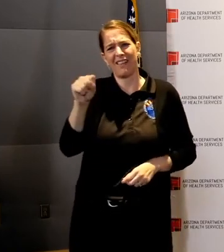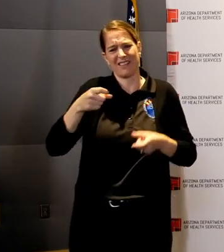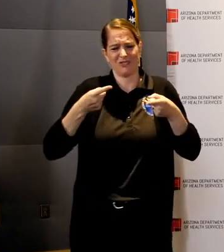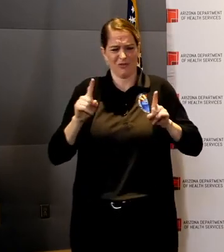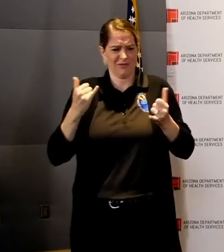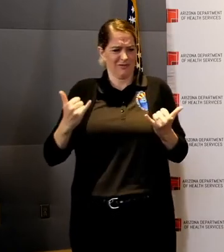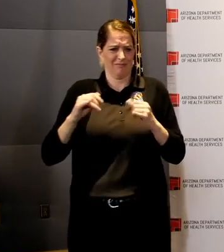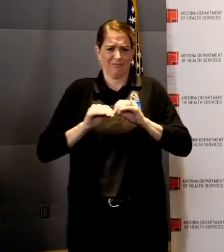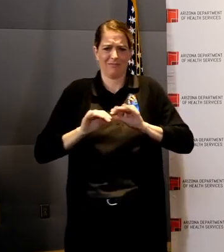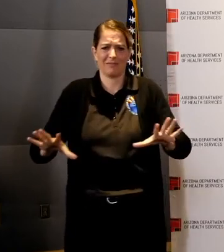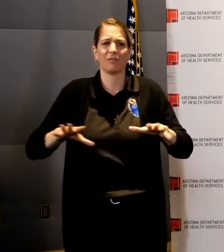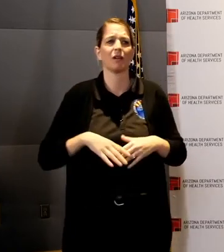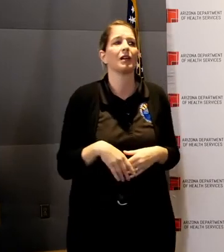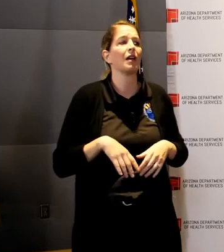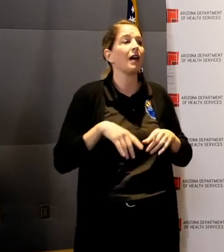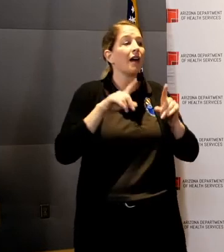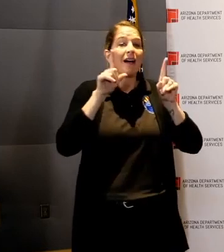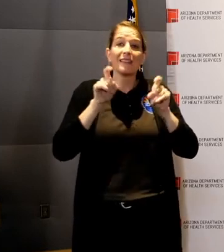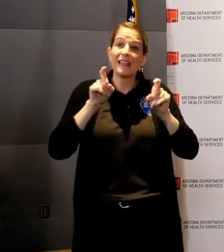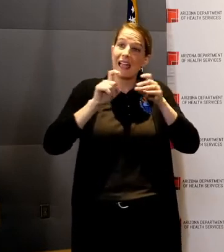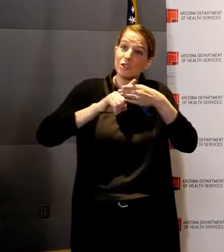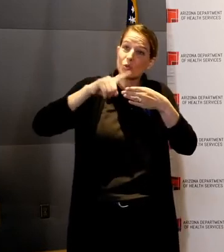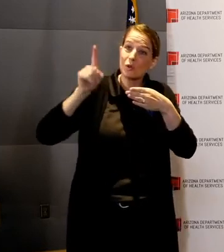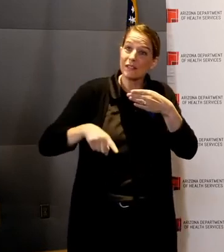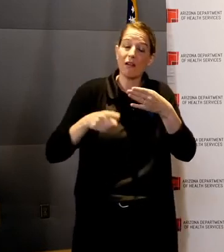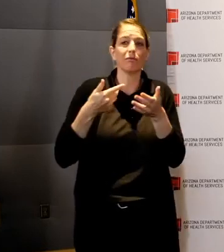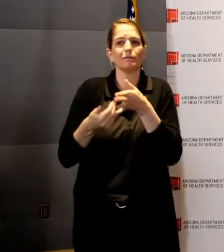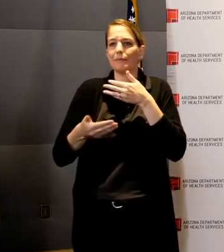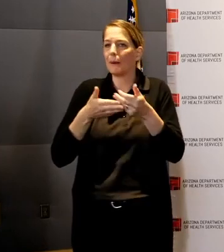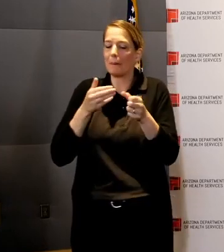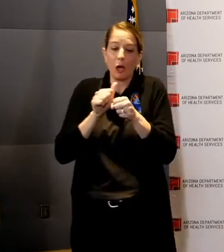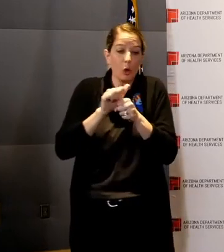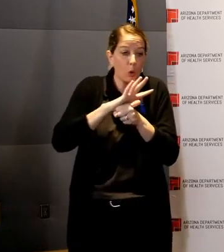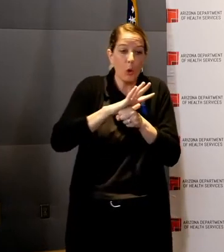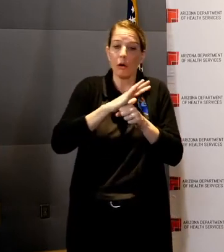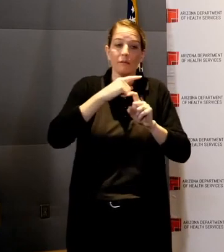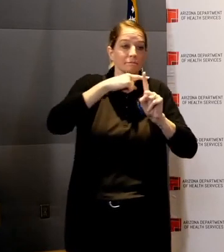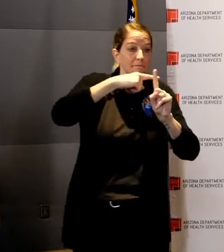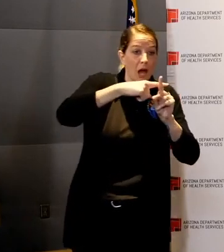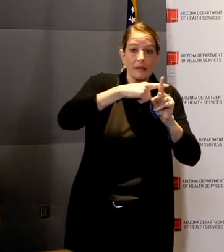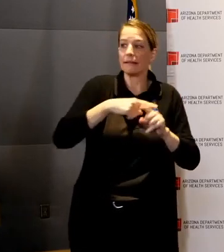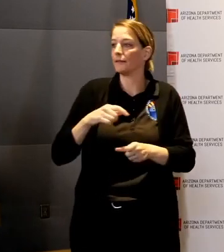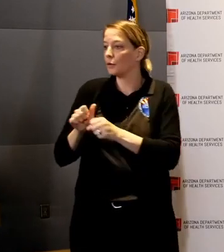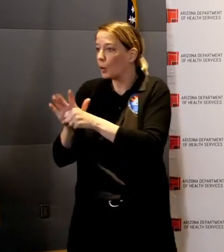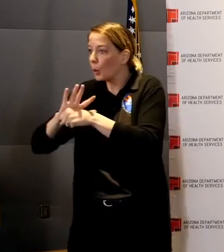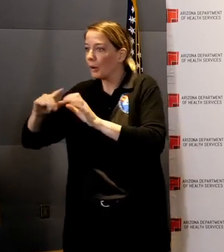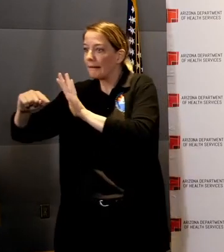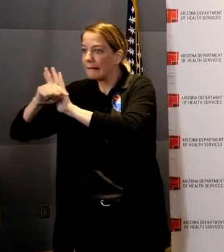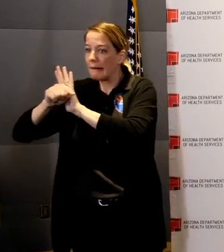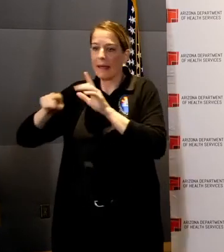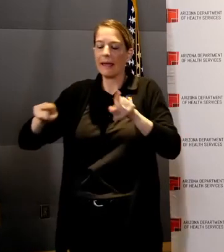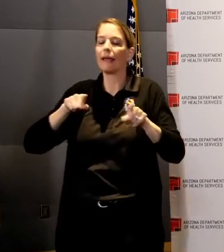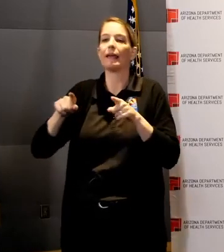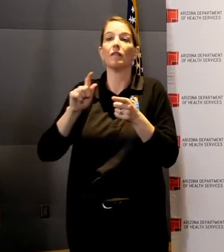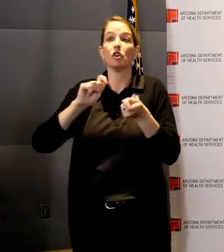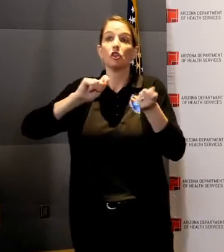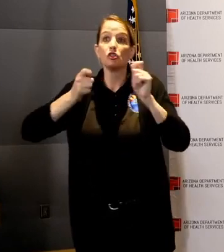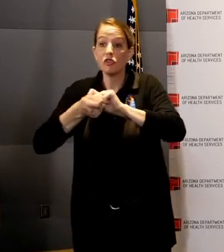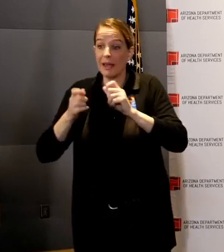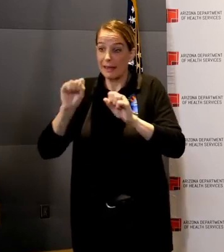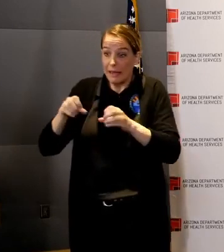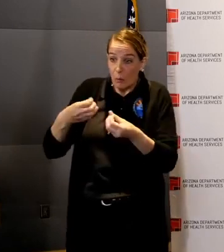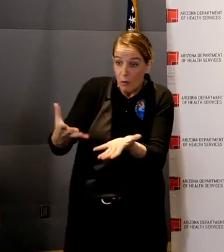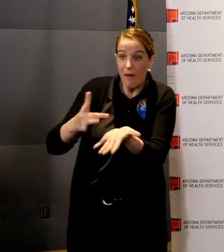was positive or negative, should not have changed that individual's clinical treatment. Should have been discharged